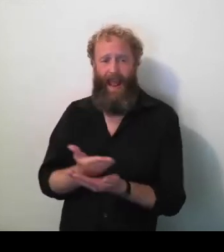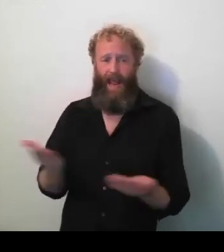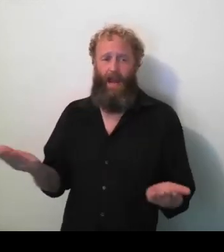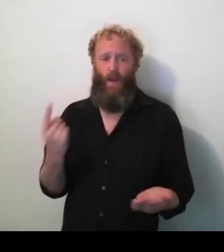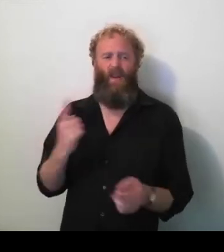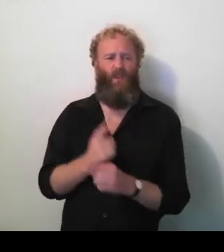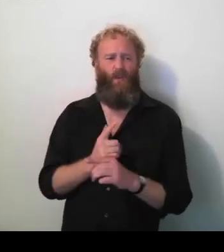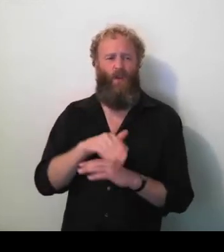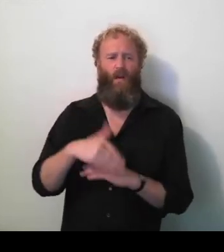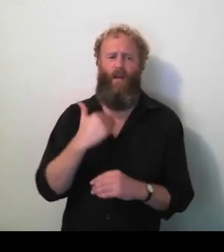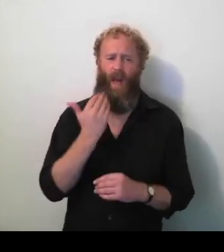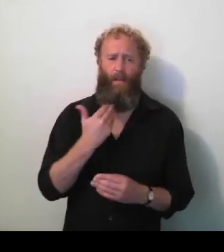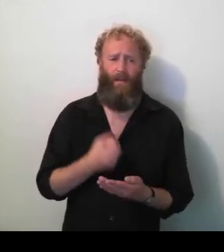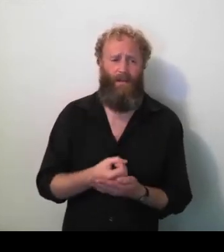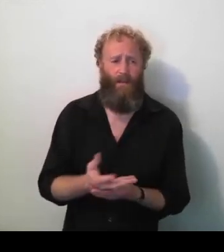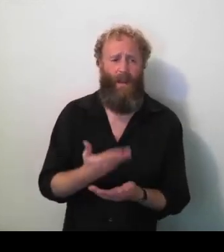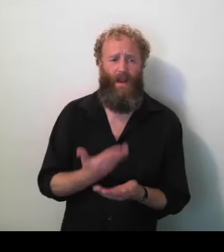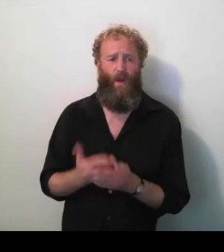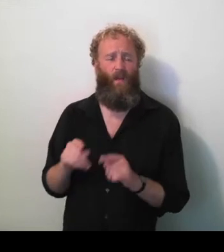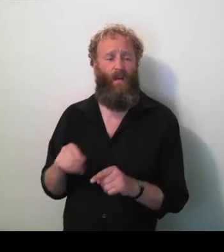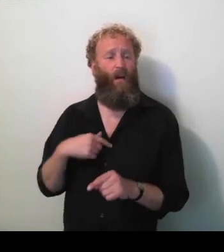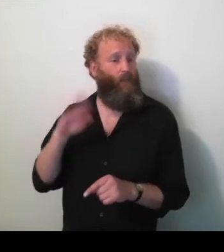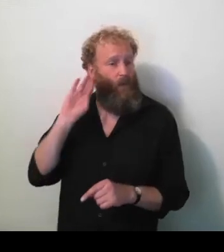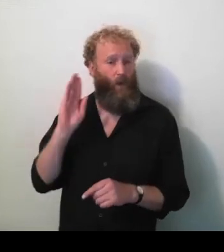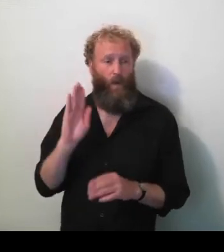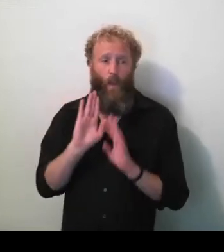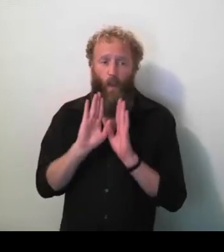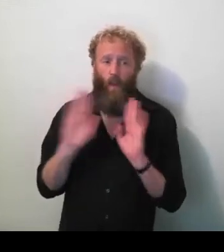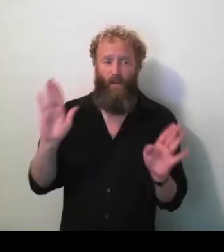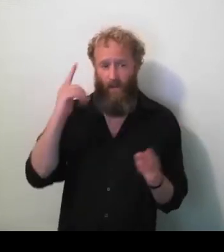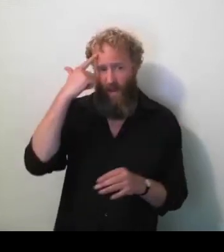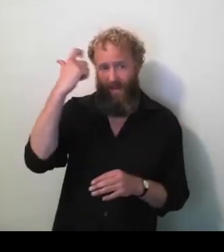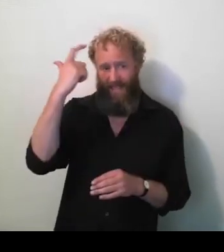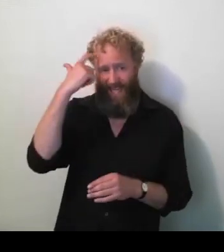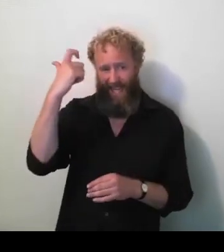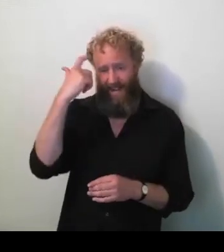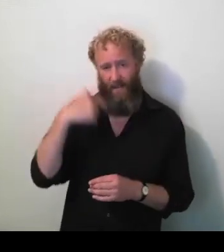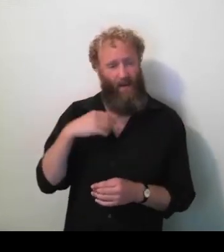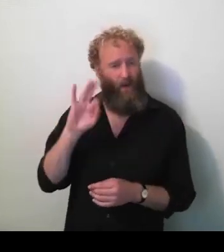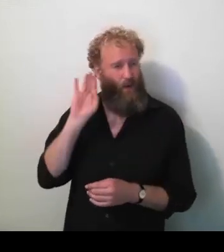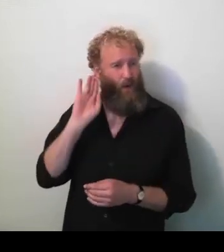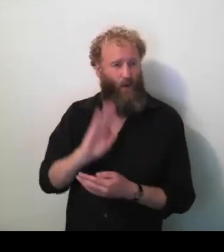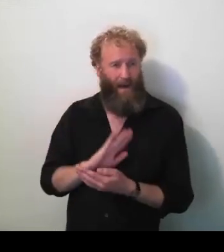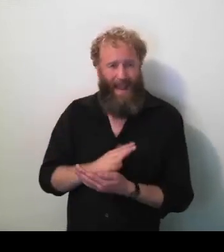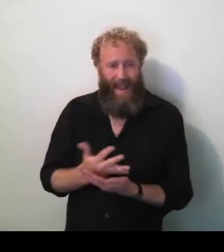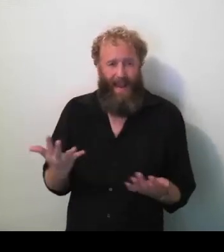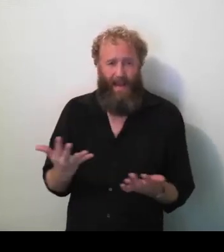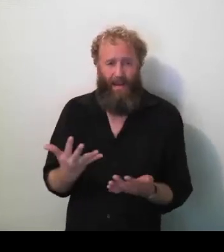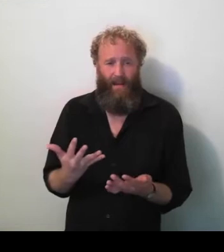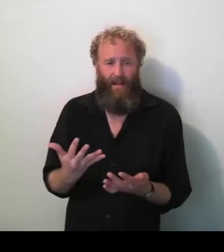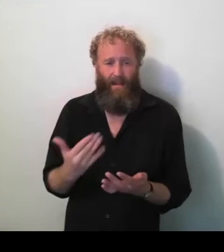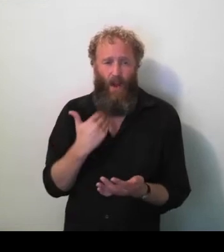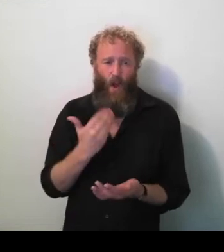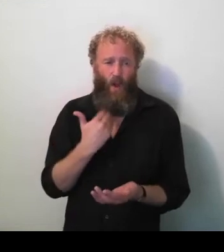the cost. I've heard about some fabulous ideas, but I've not heard about any cost. And we actually have a finite